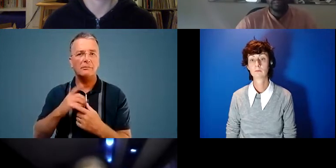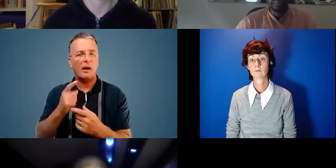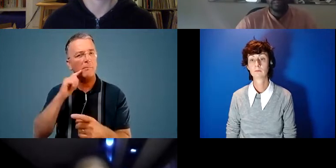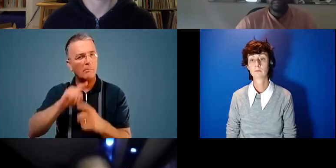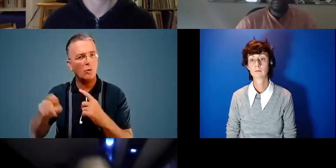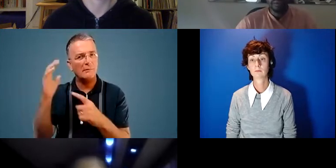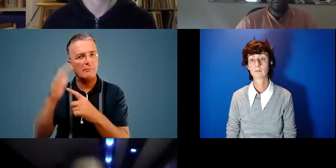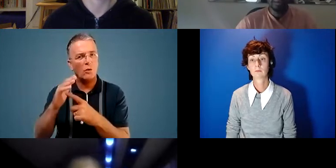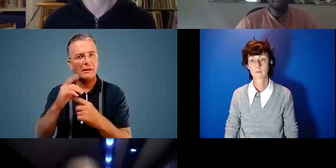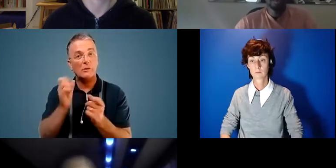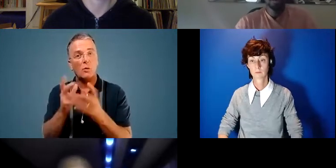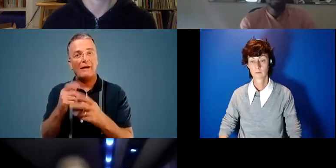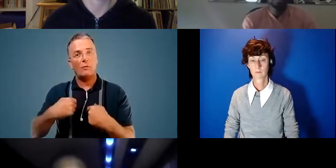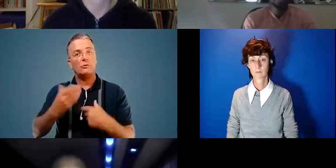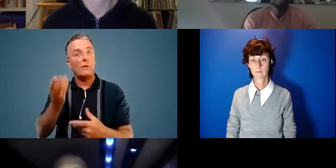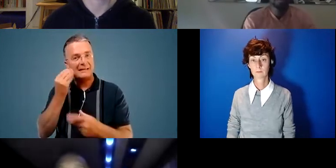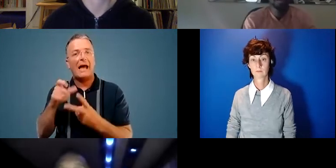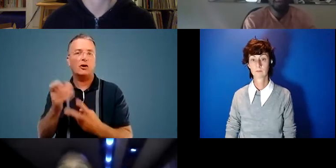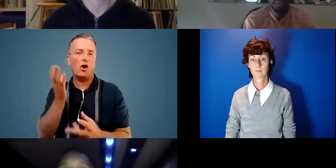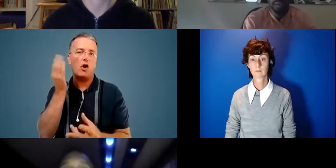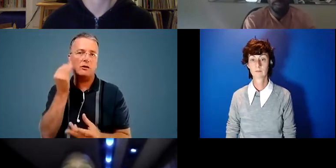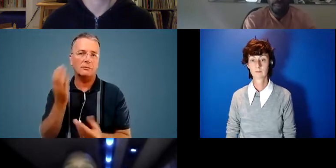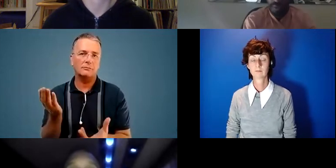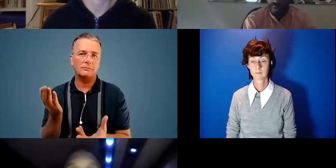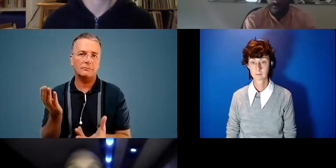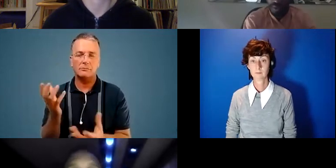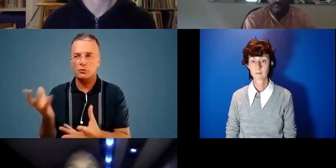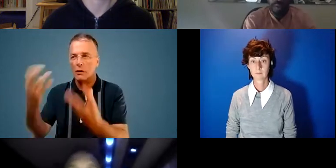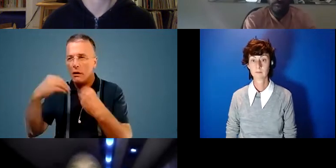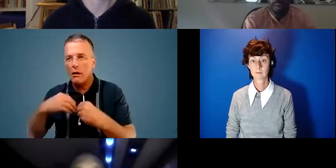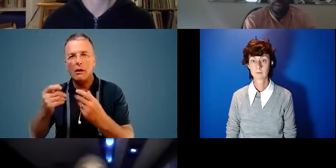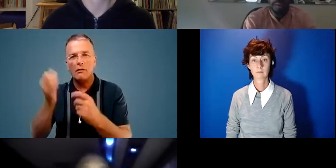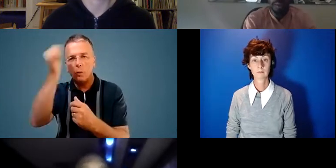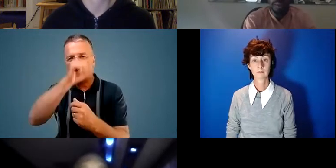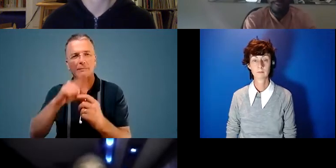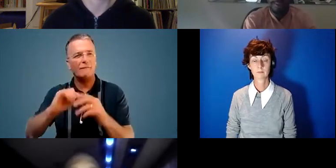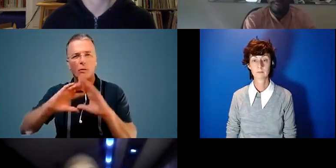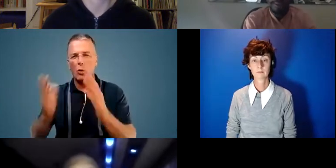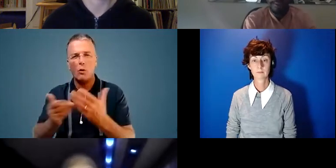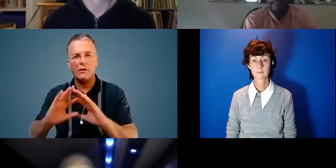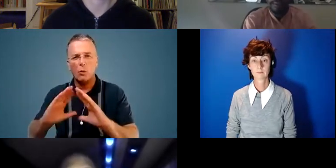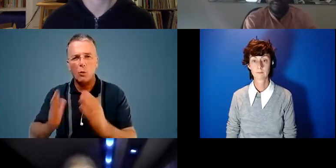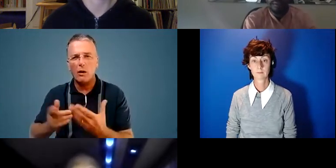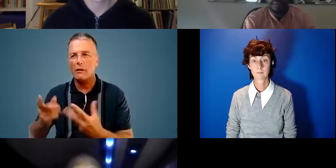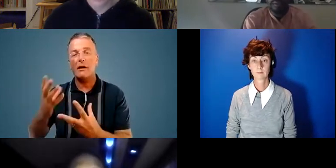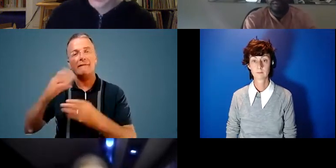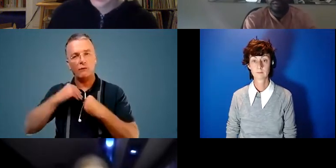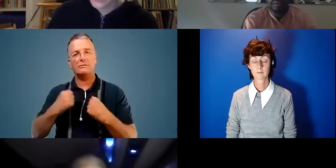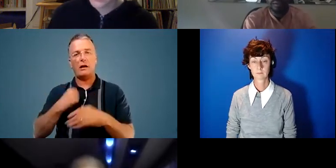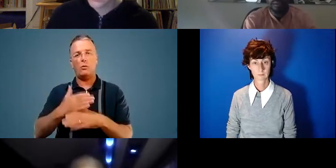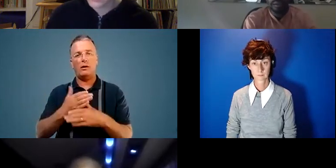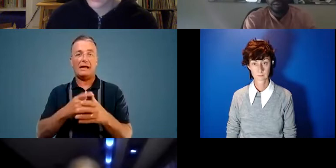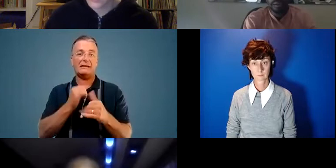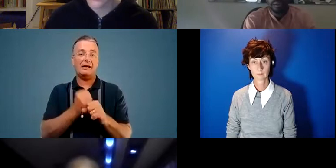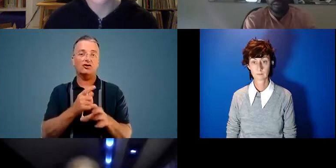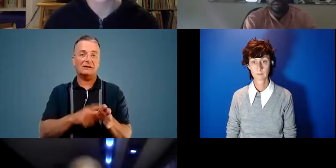importantly, it a way for me to listen and learn, to be able to take in the invaluable wisdoms from all over the world, which informs the work we do as an agency at